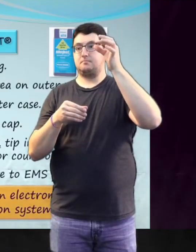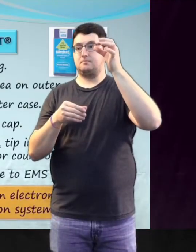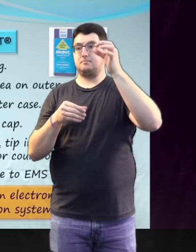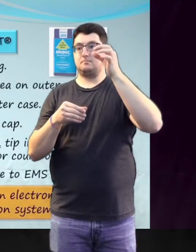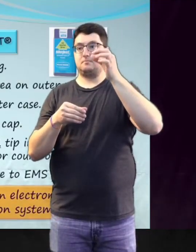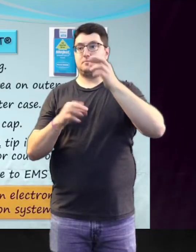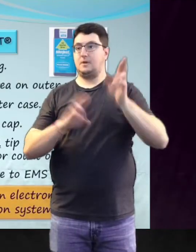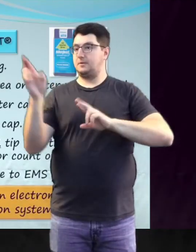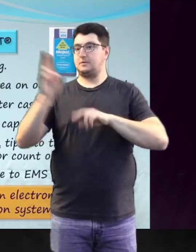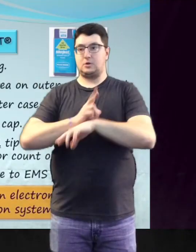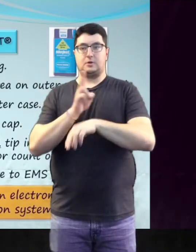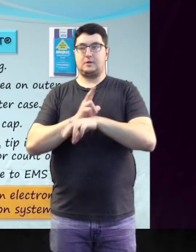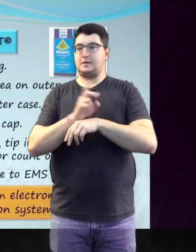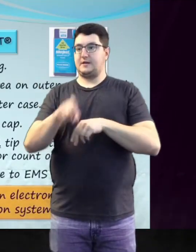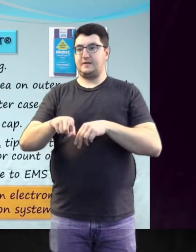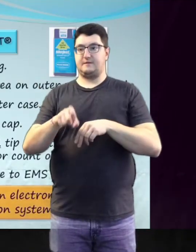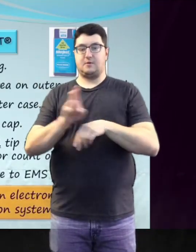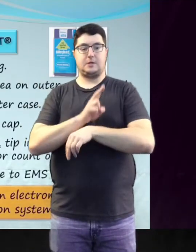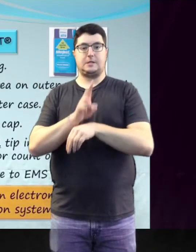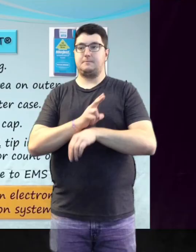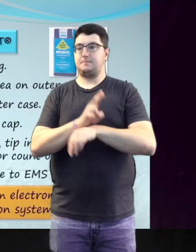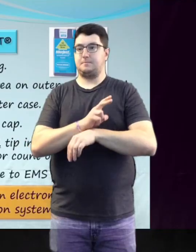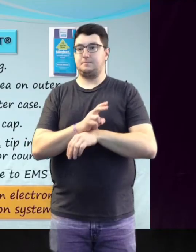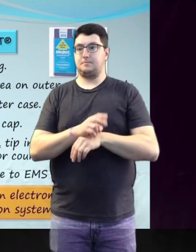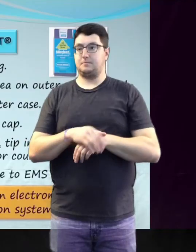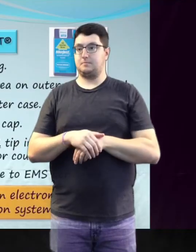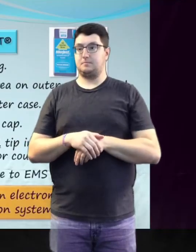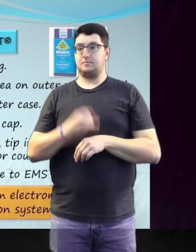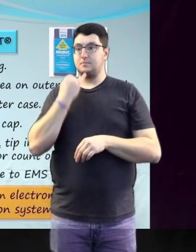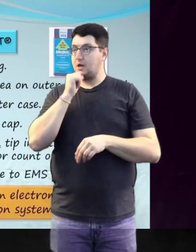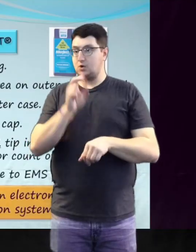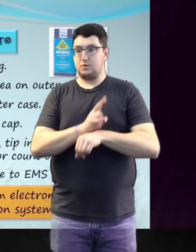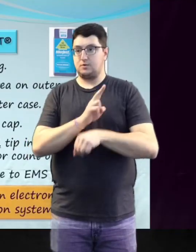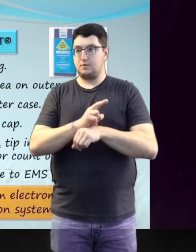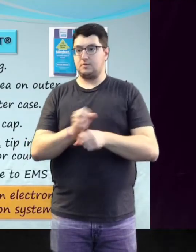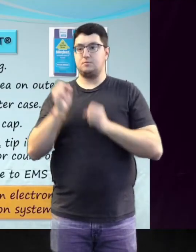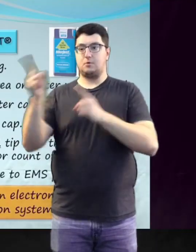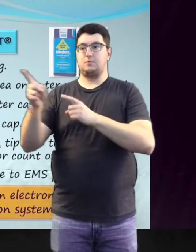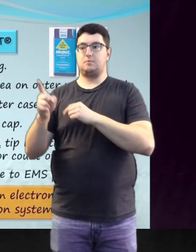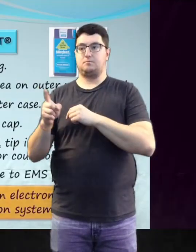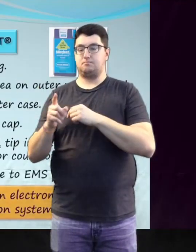the allerject or AvaQ is primed and must be used or discarded.